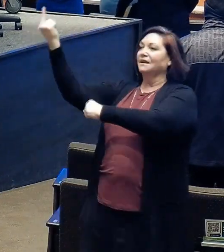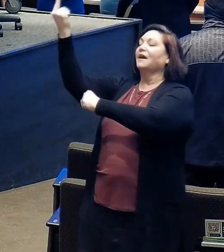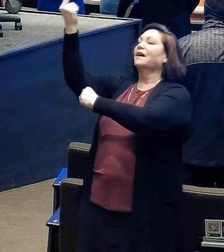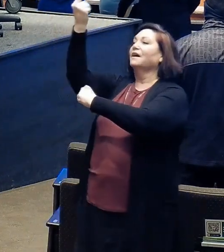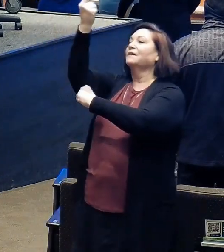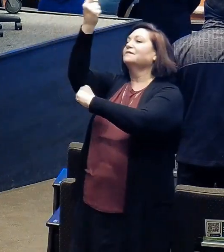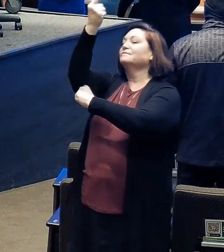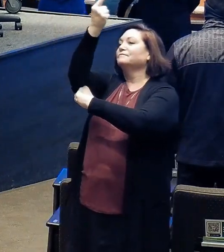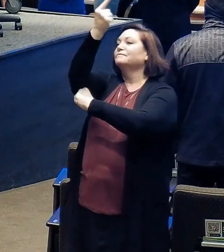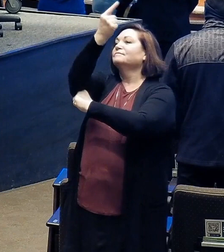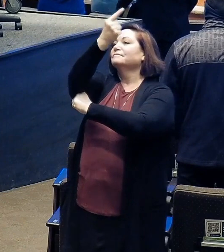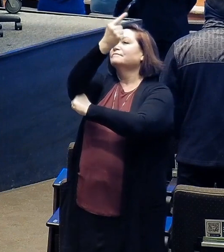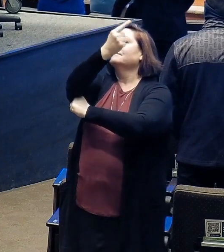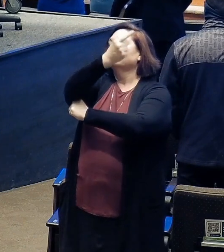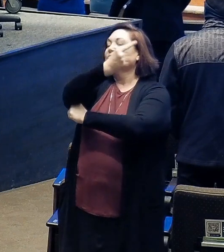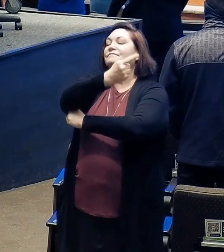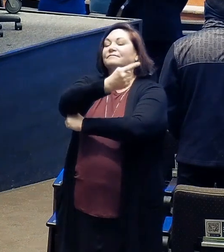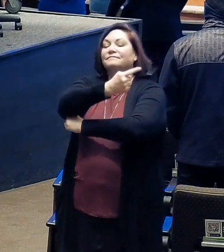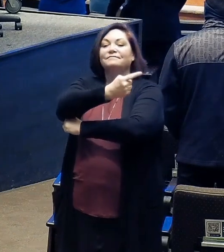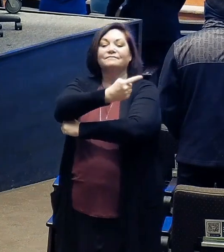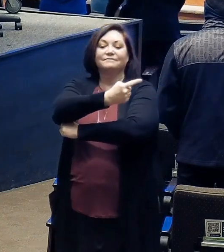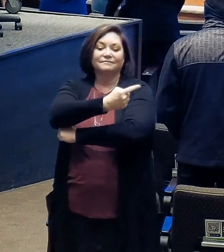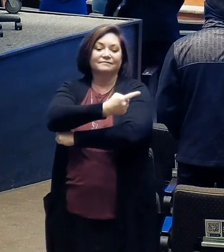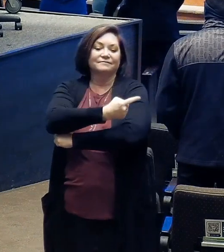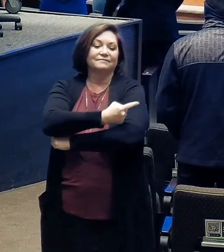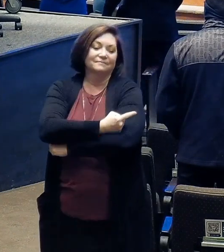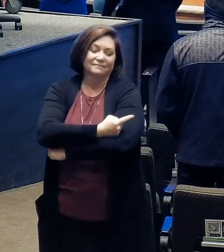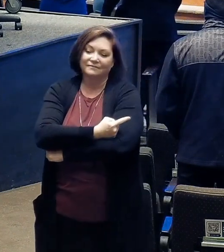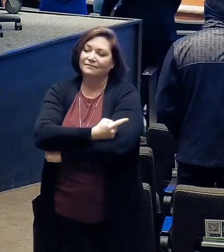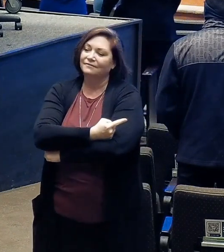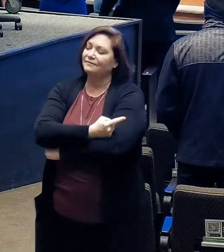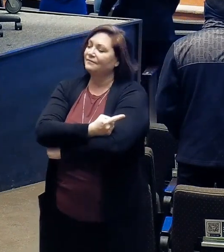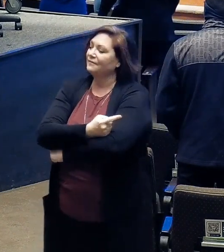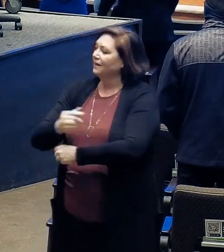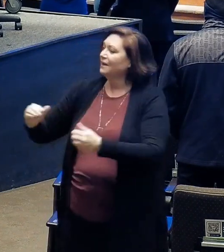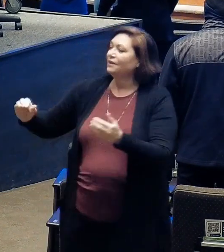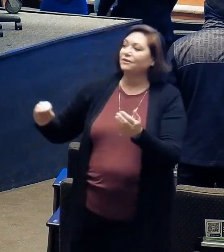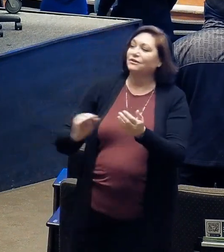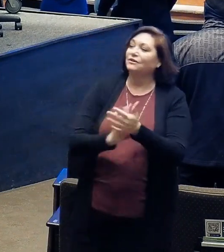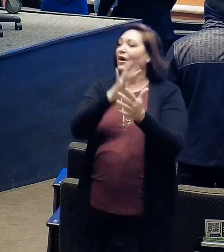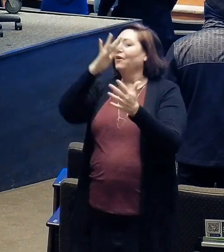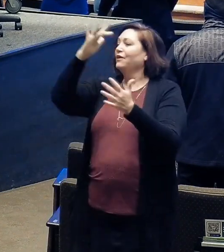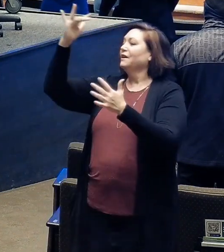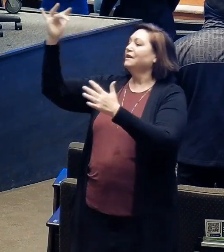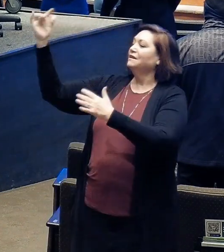oh Glorious day,